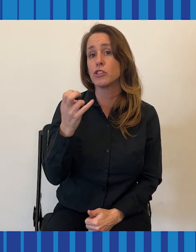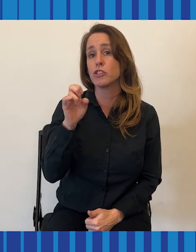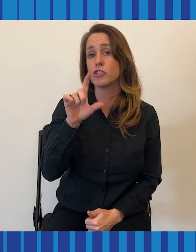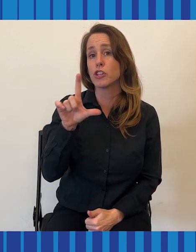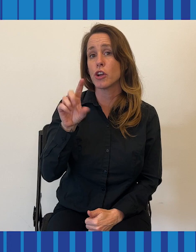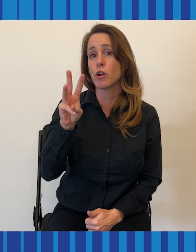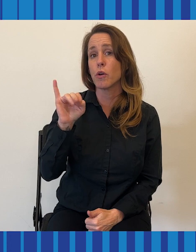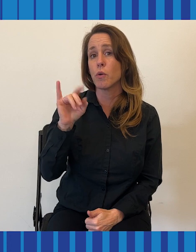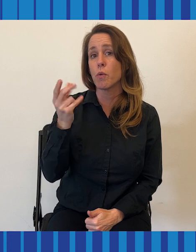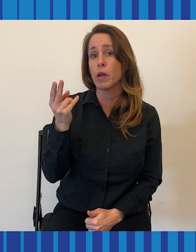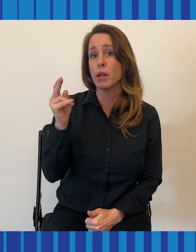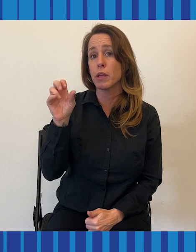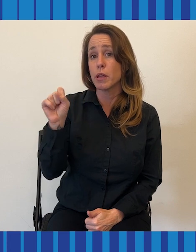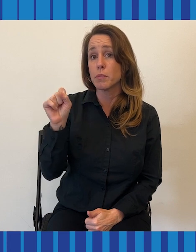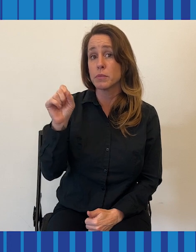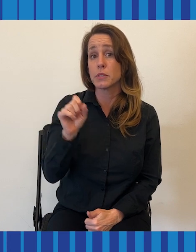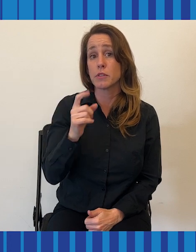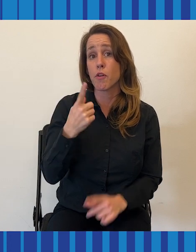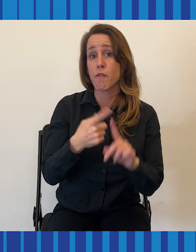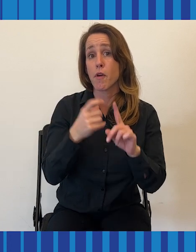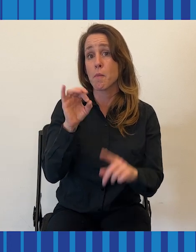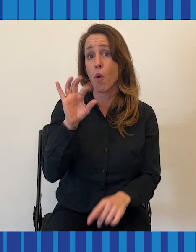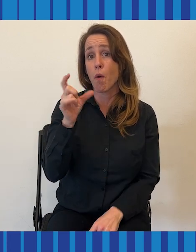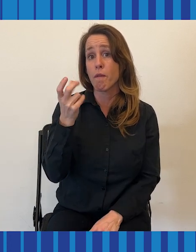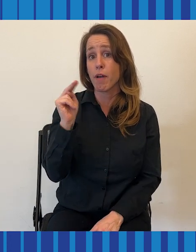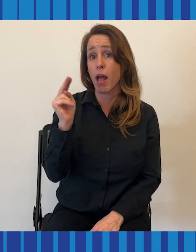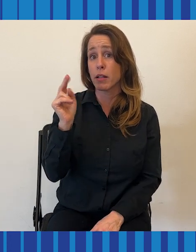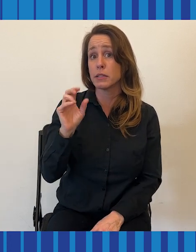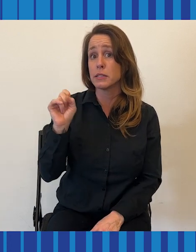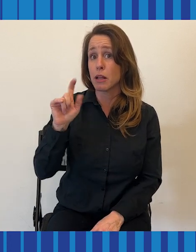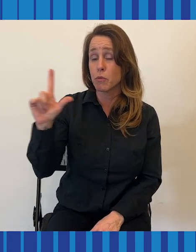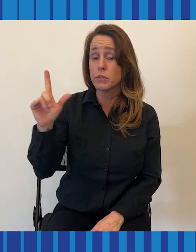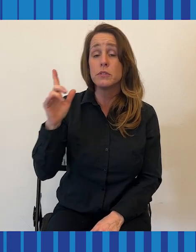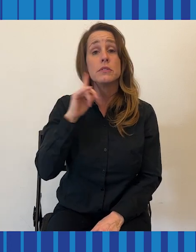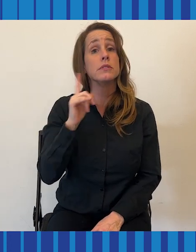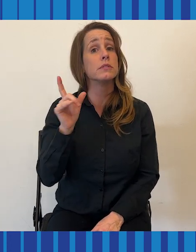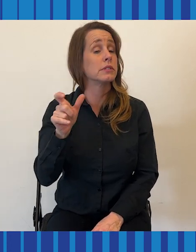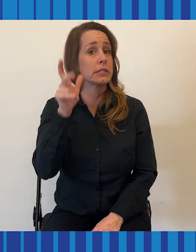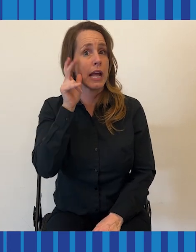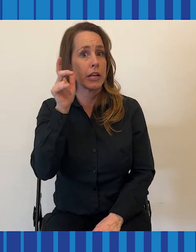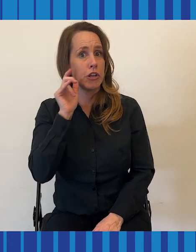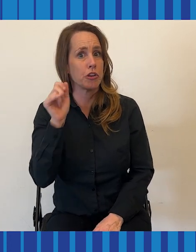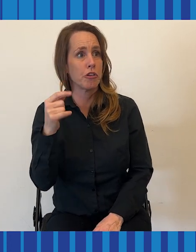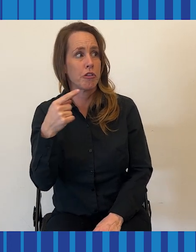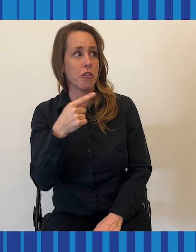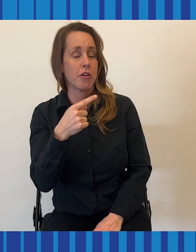Cheryl Williams of O'Fallon in North St. Louis did not have hearing loss when she first developed tinnitus.